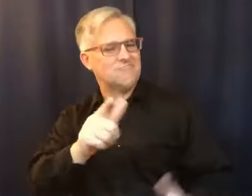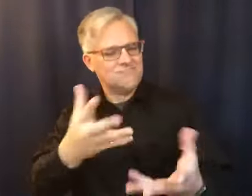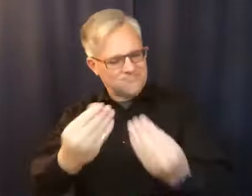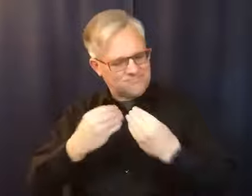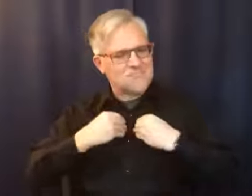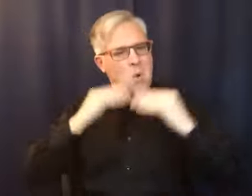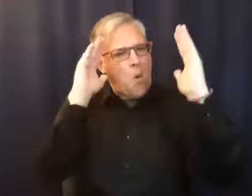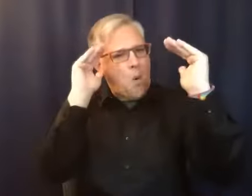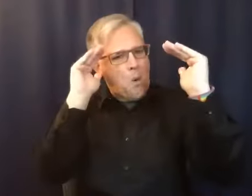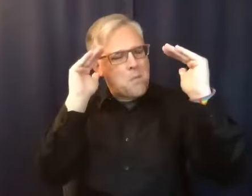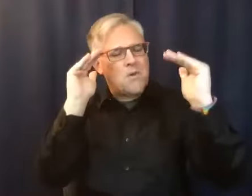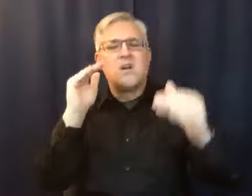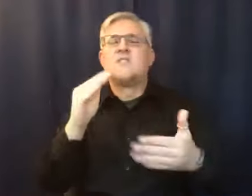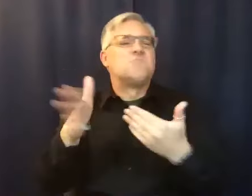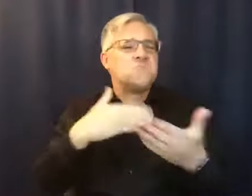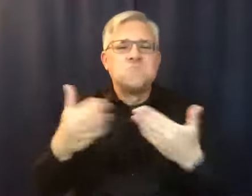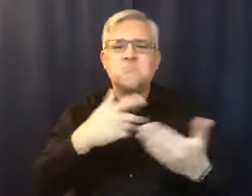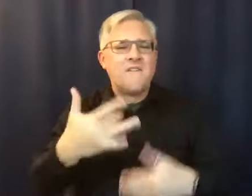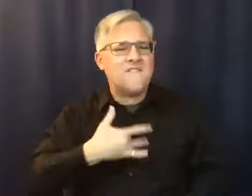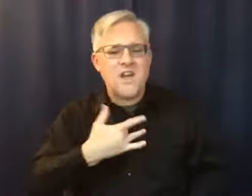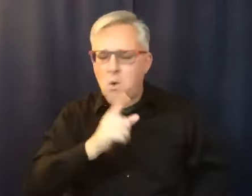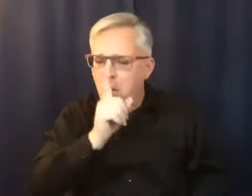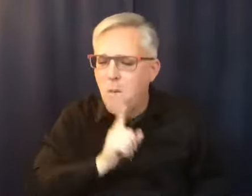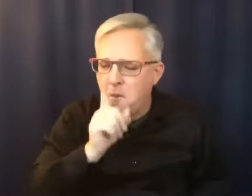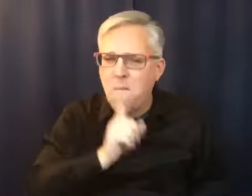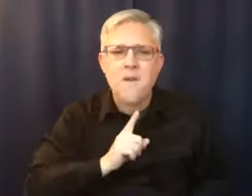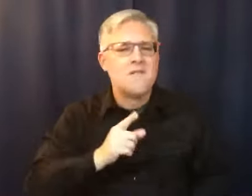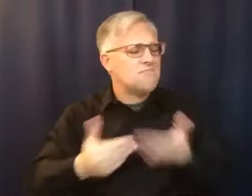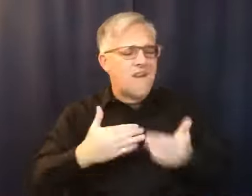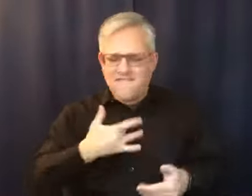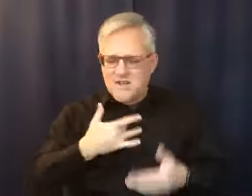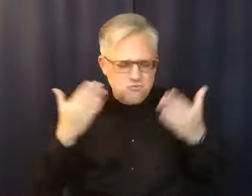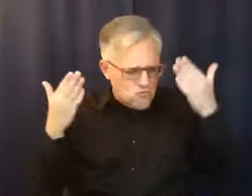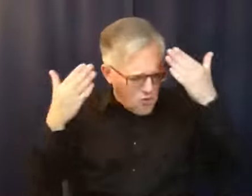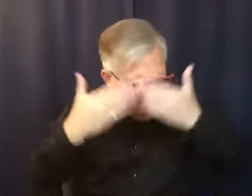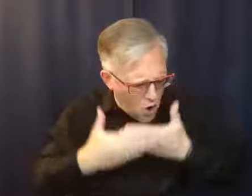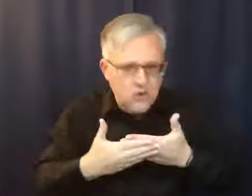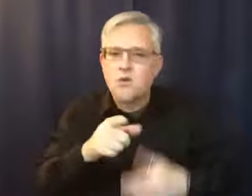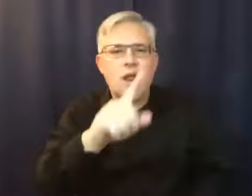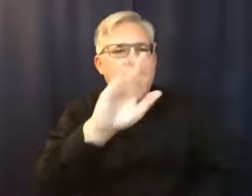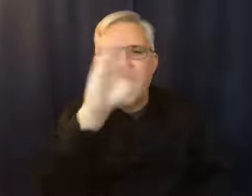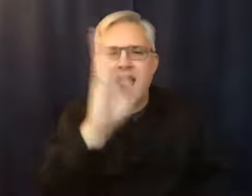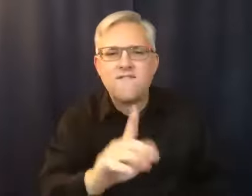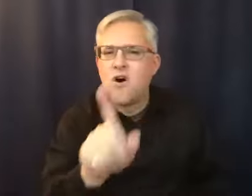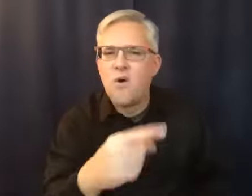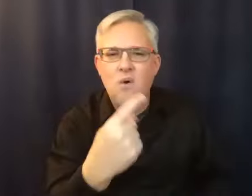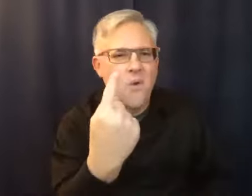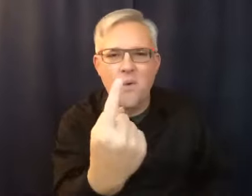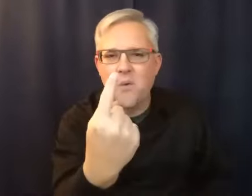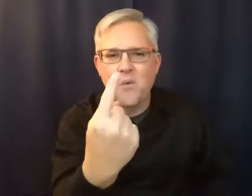how lonely you may feel right now. You're never alone. And just pick up the phone or get on your knees, which I do a lot, you know. And I keep